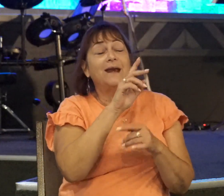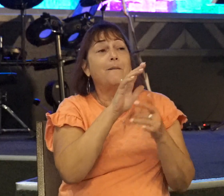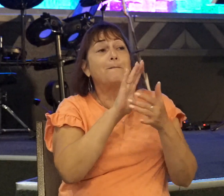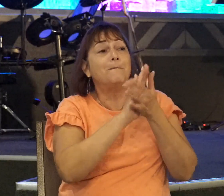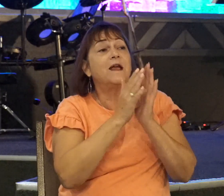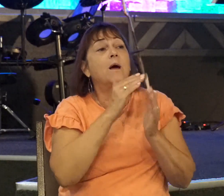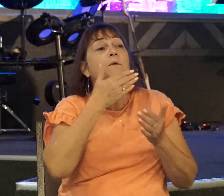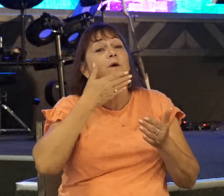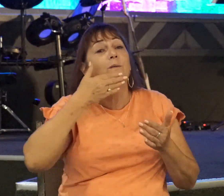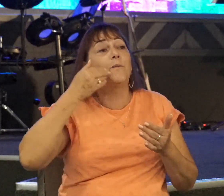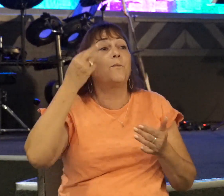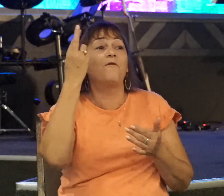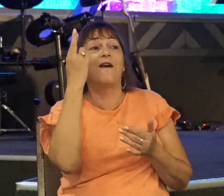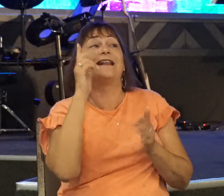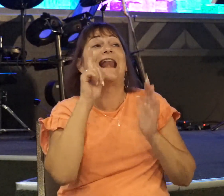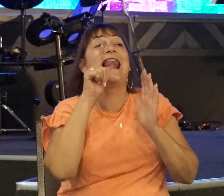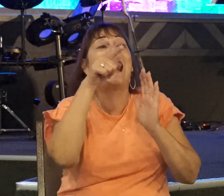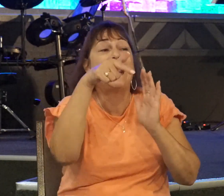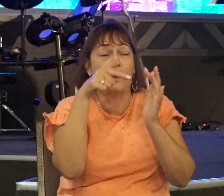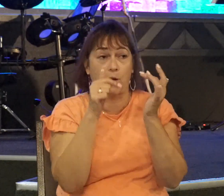But I love his armor bearer's response.